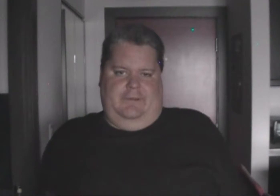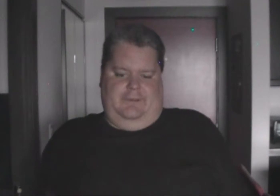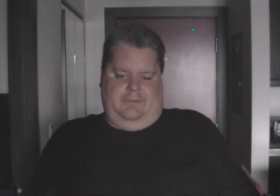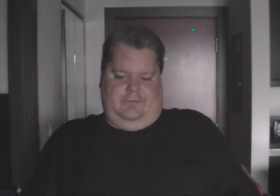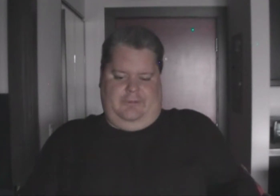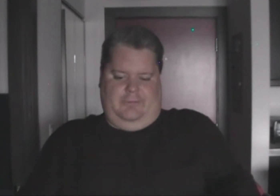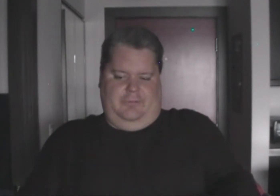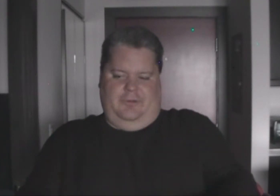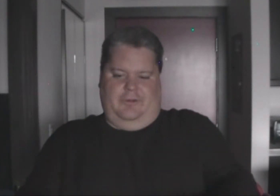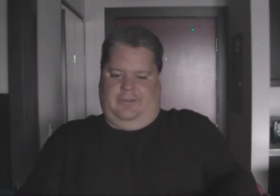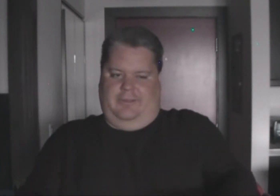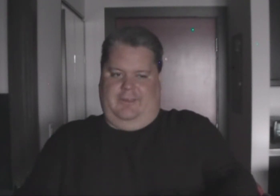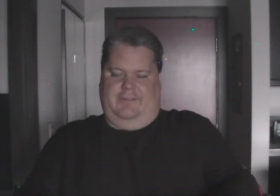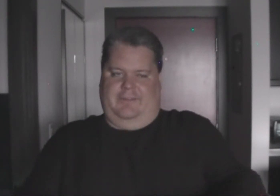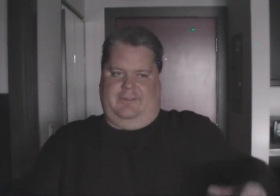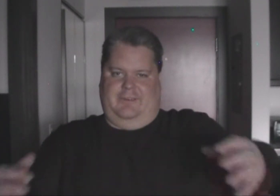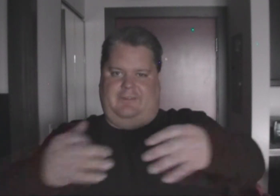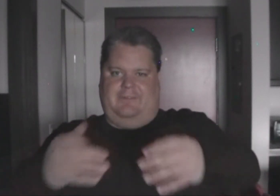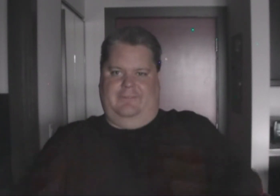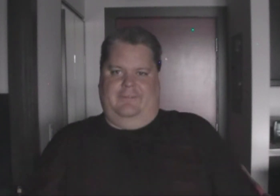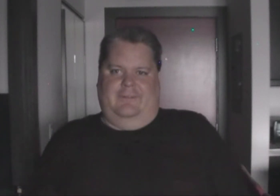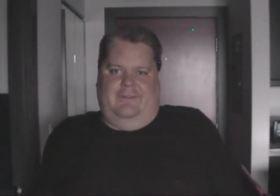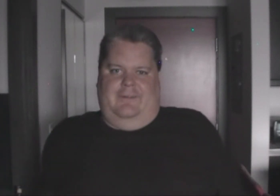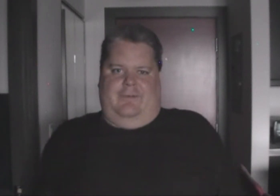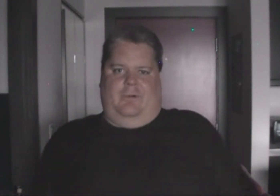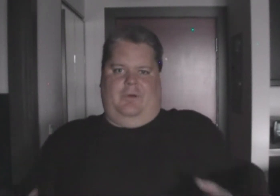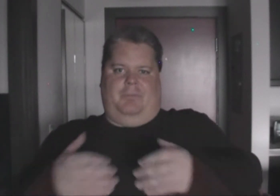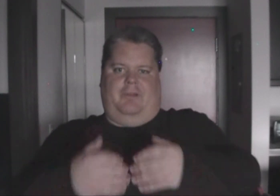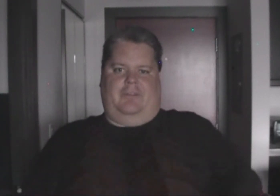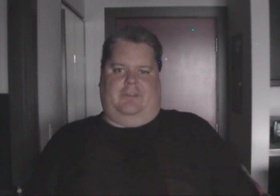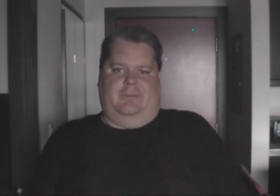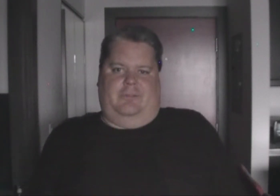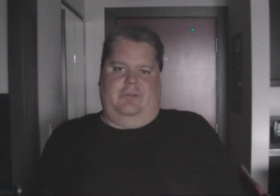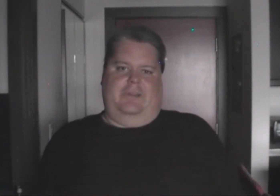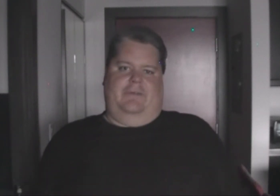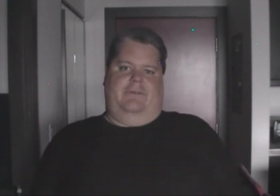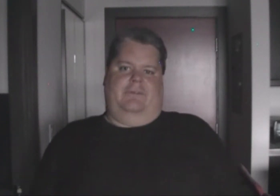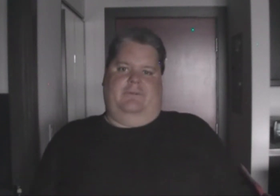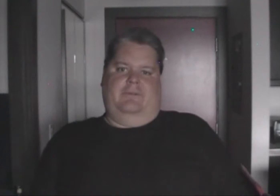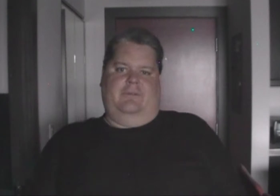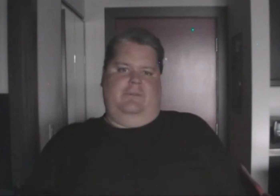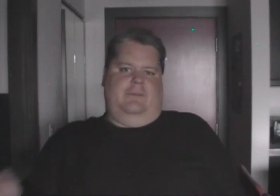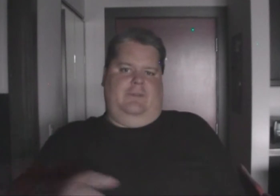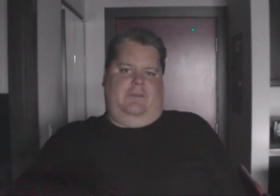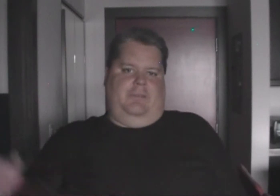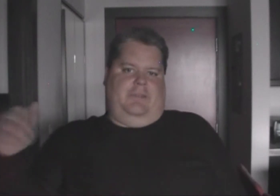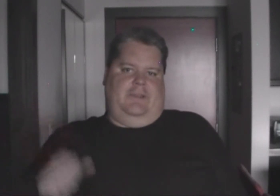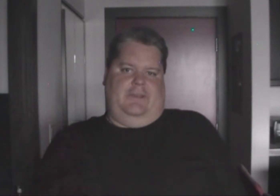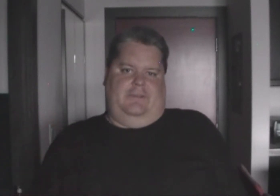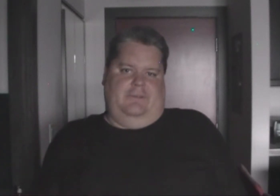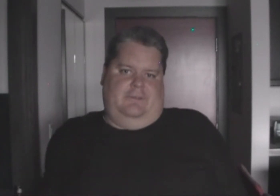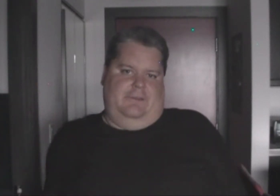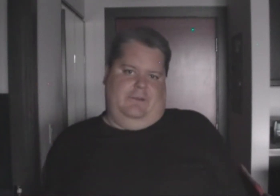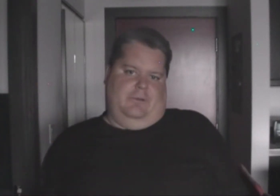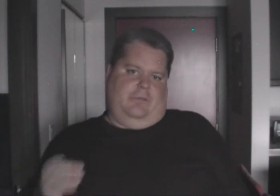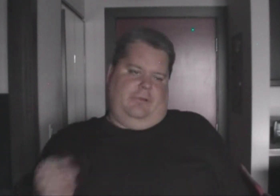you go inside some jar thing, and it's like, you know, robot blocks that come shoot at you, you, you beat that, and then you go to three,